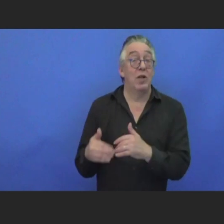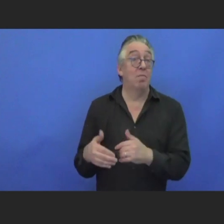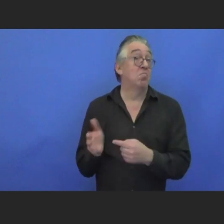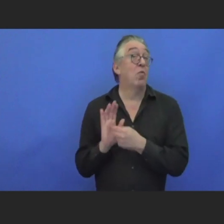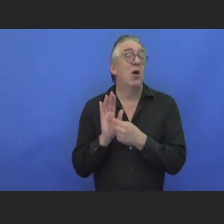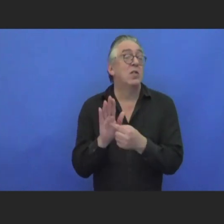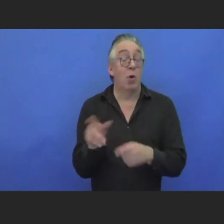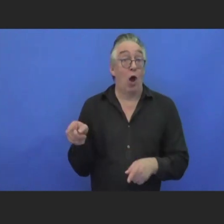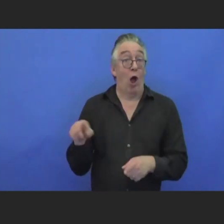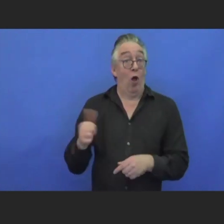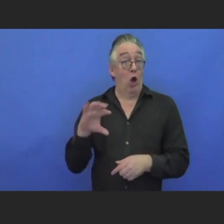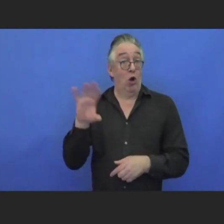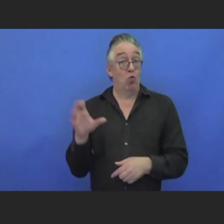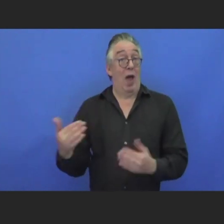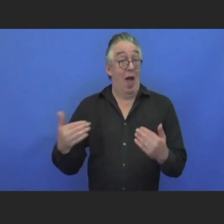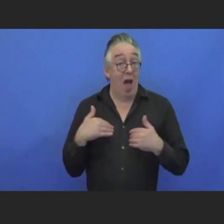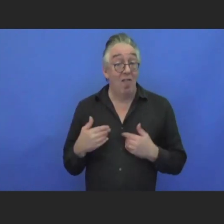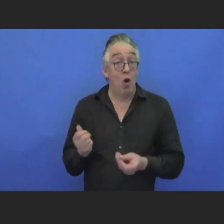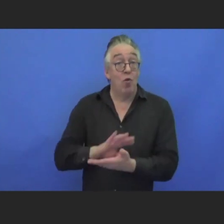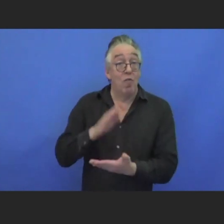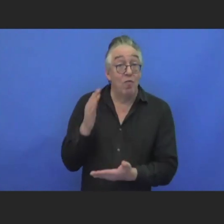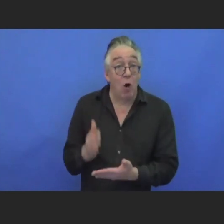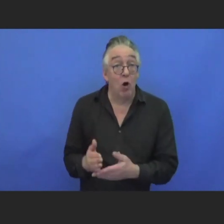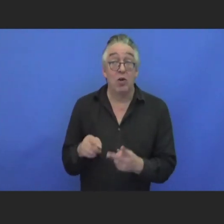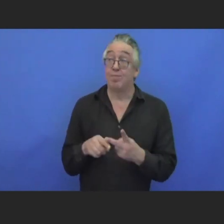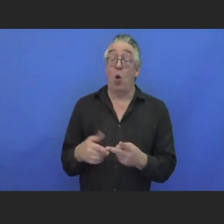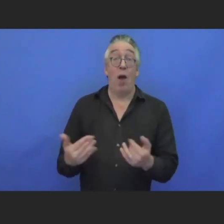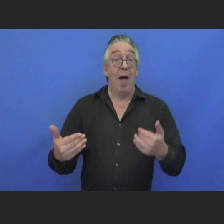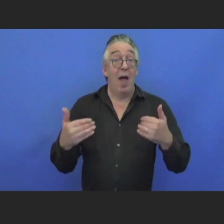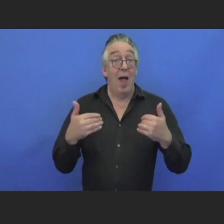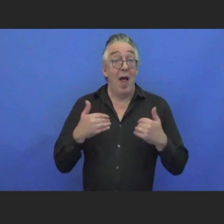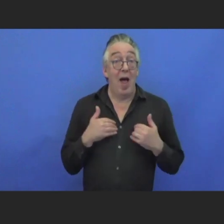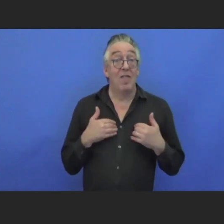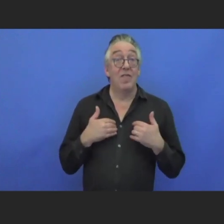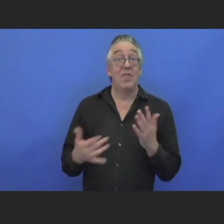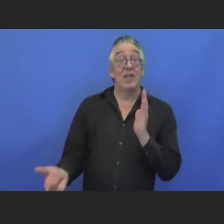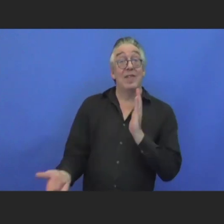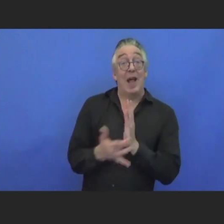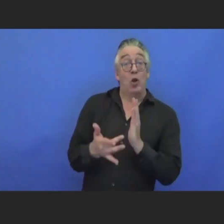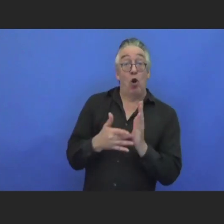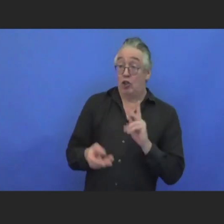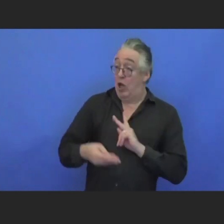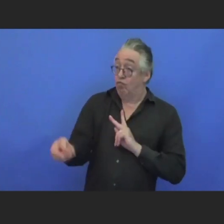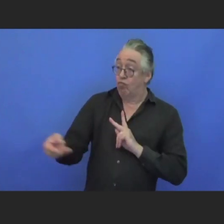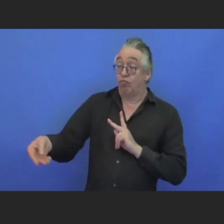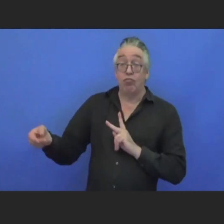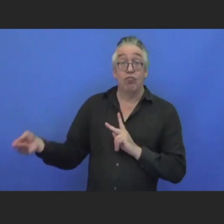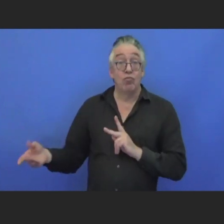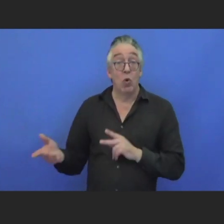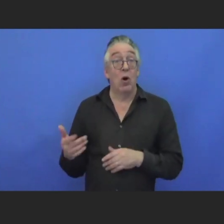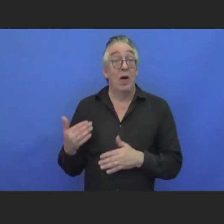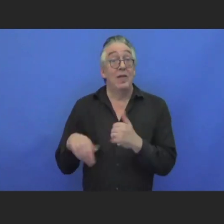devices so that people with accessibility challenges can actually get low-cost devices